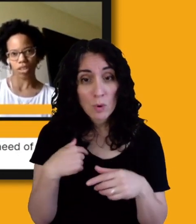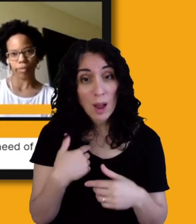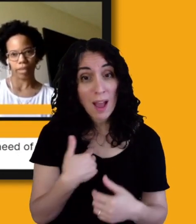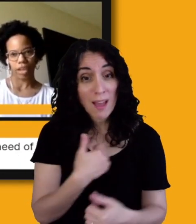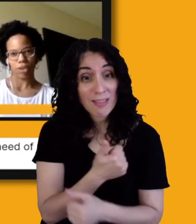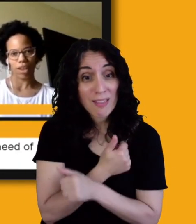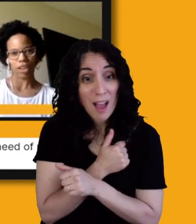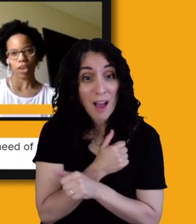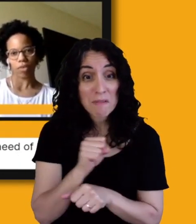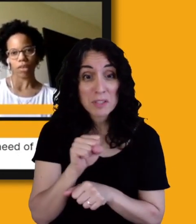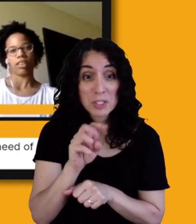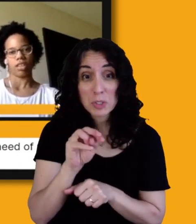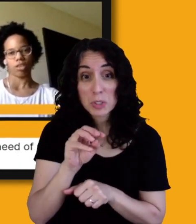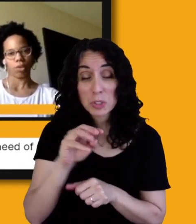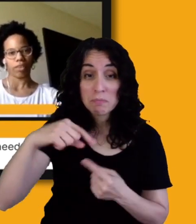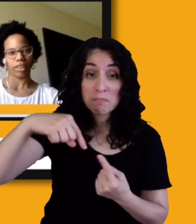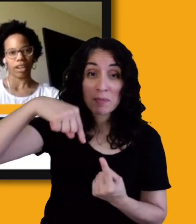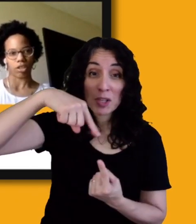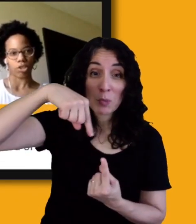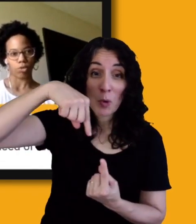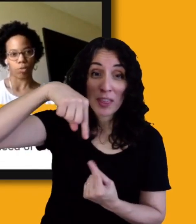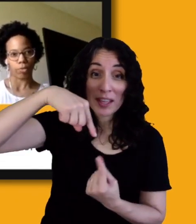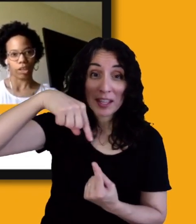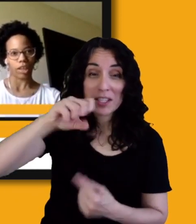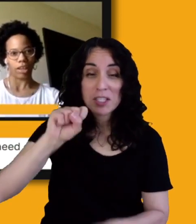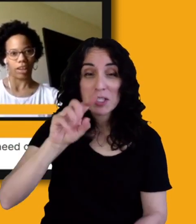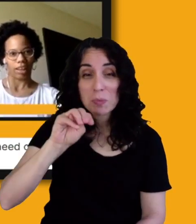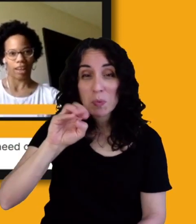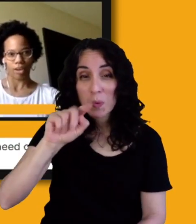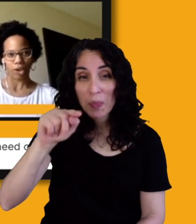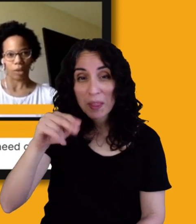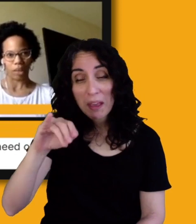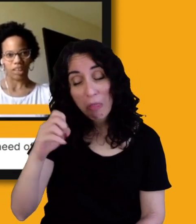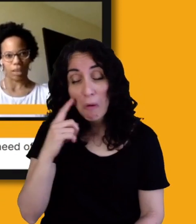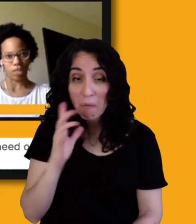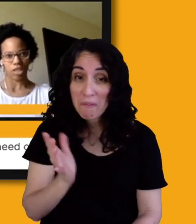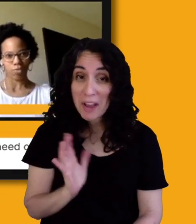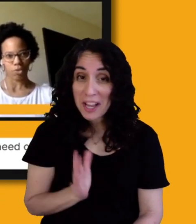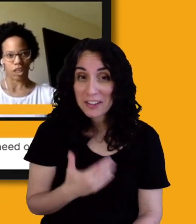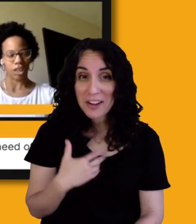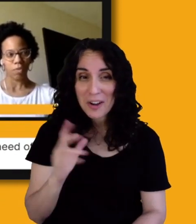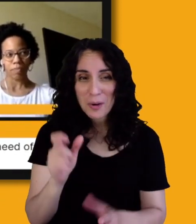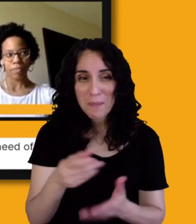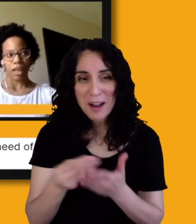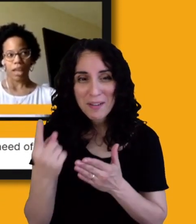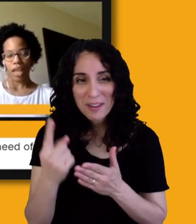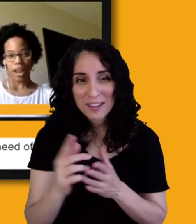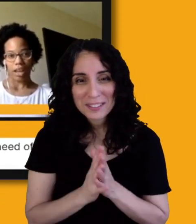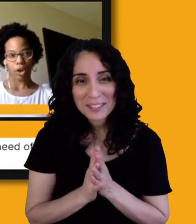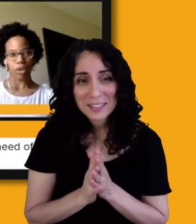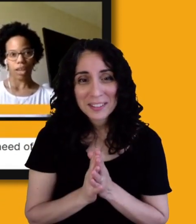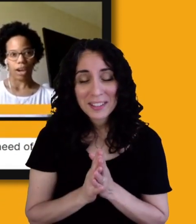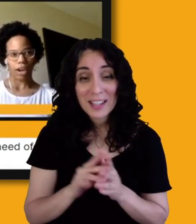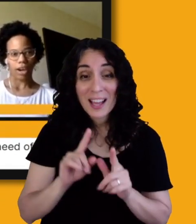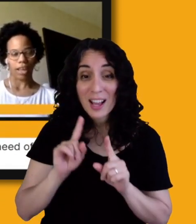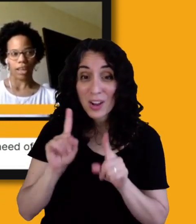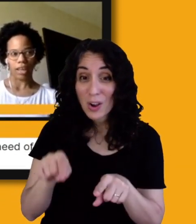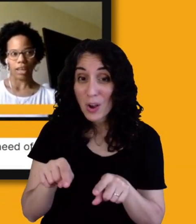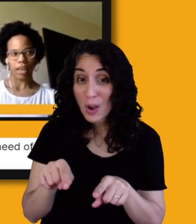from there. So I thought, okay, there's one right there. Super good. Like I'll go in and get me a smoothie. And I go there and I